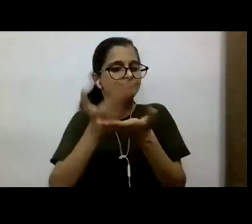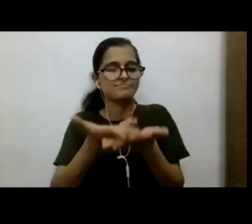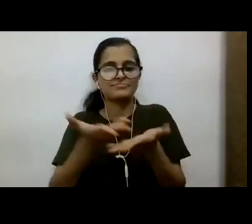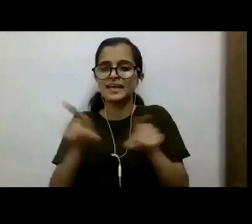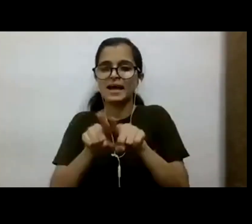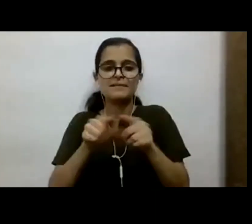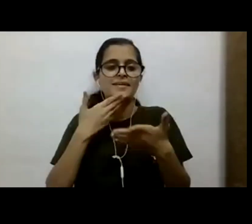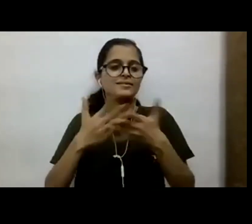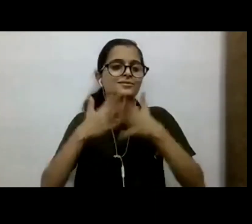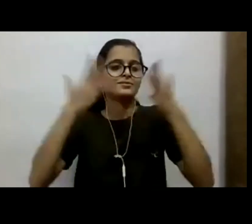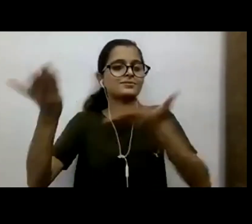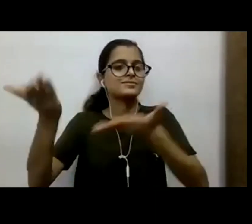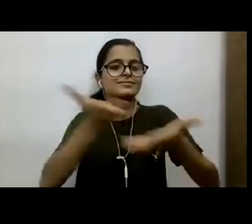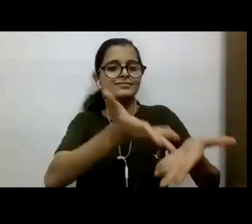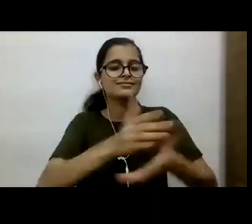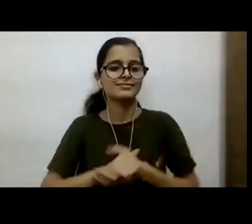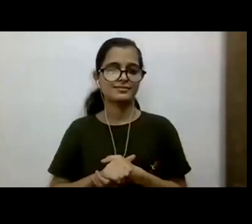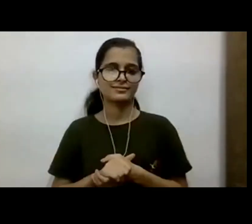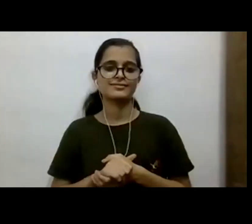having me here.